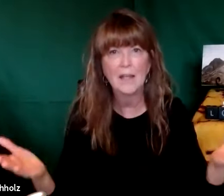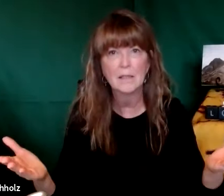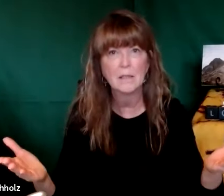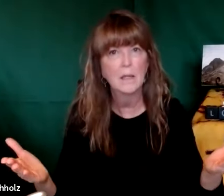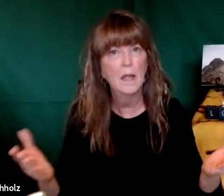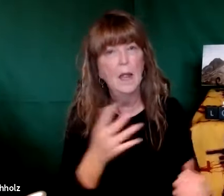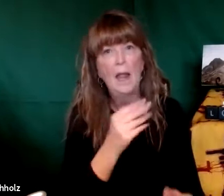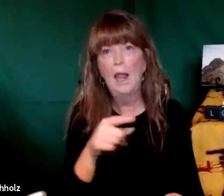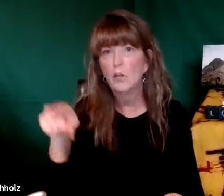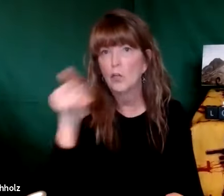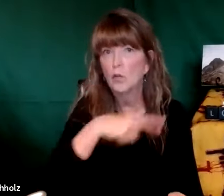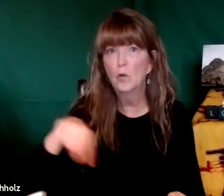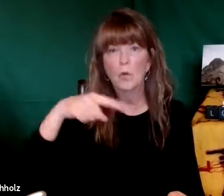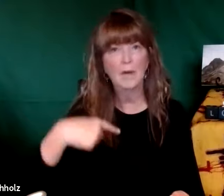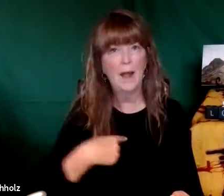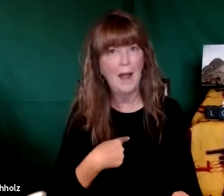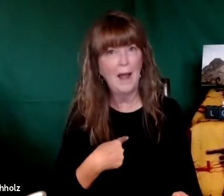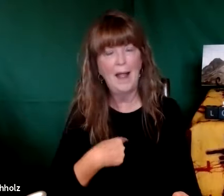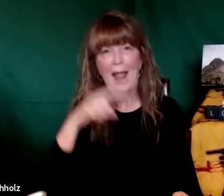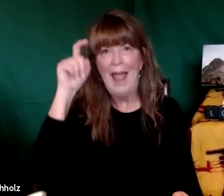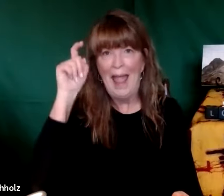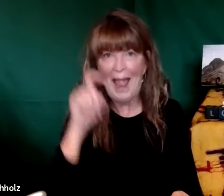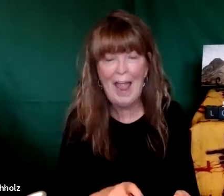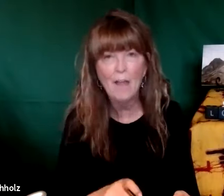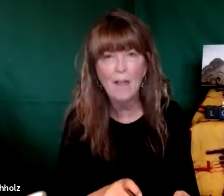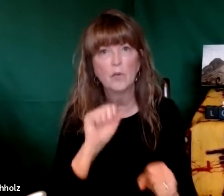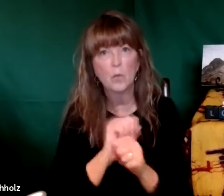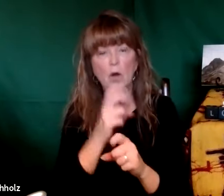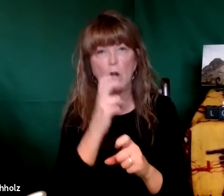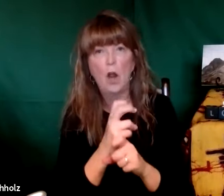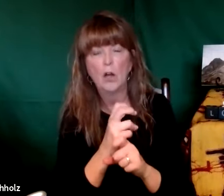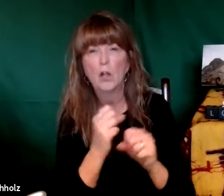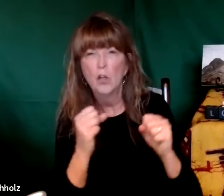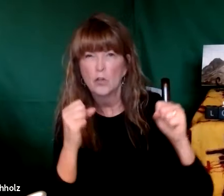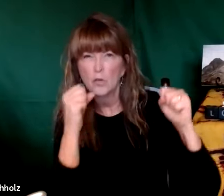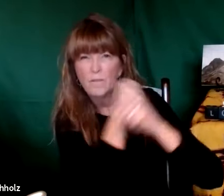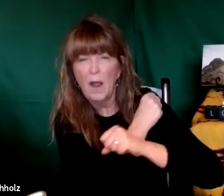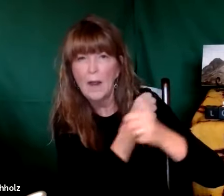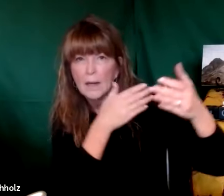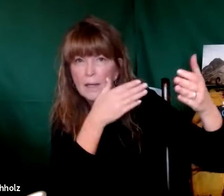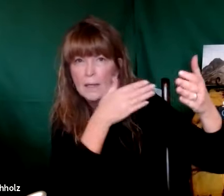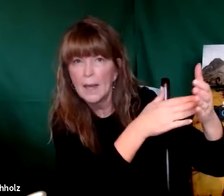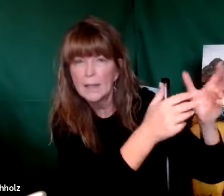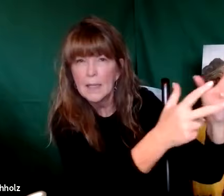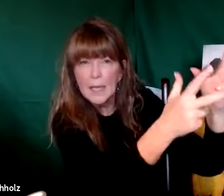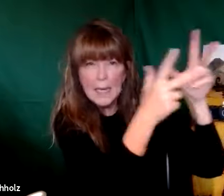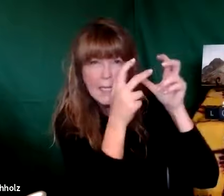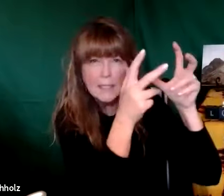they will beckon your attention and they will tell you things that you should not be doing and we have to work